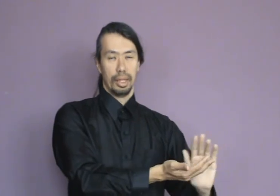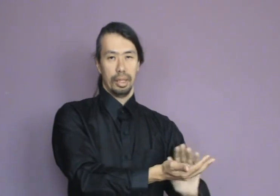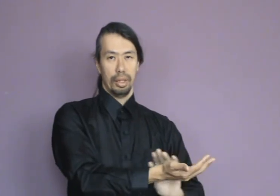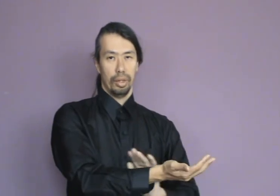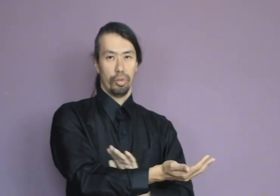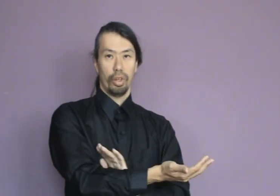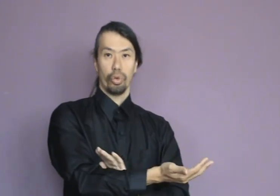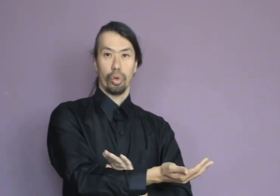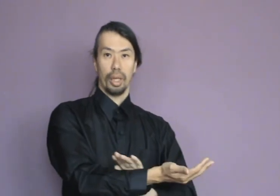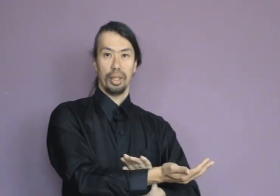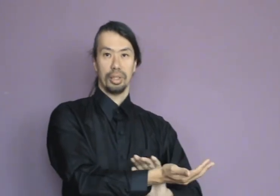Until the flow normalizes.